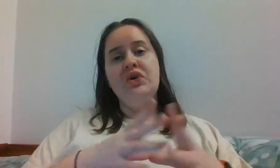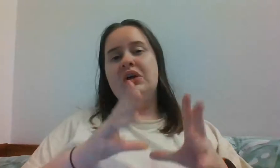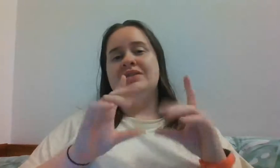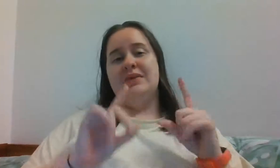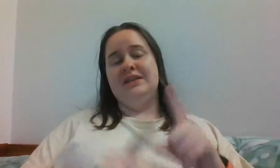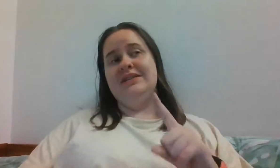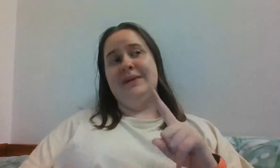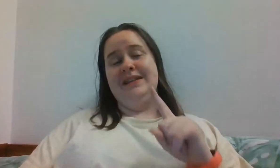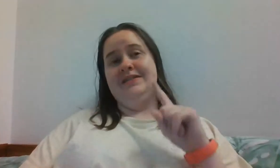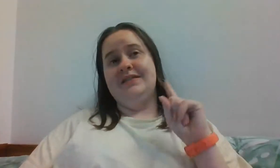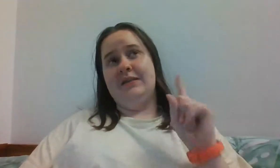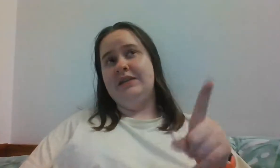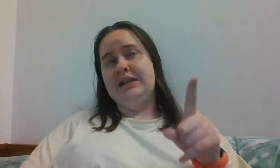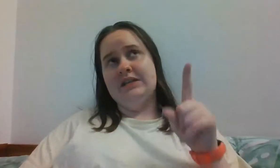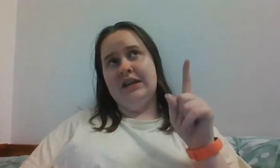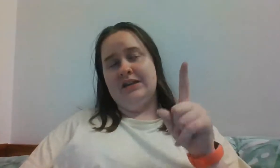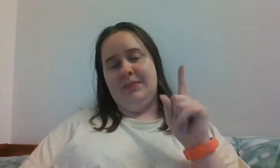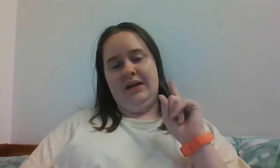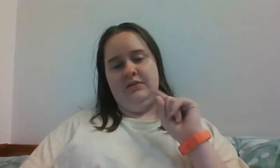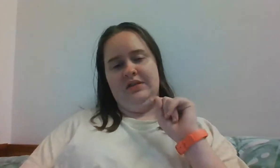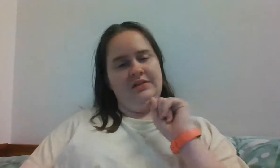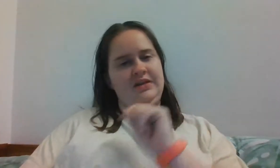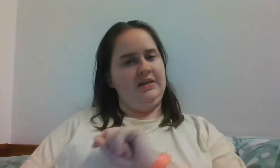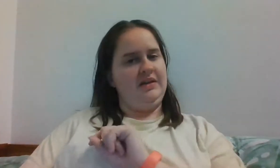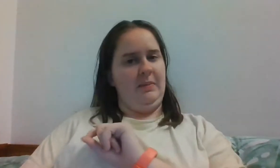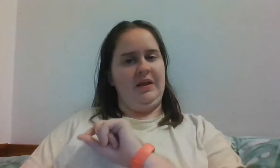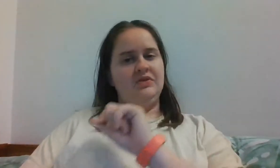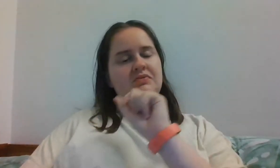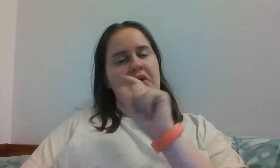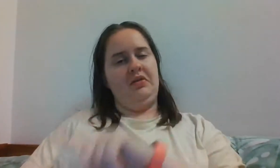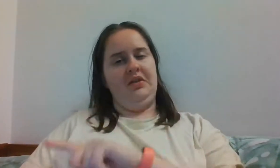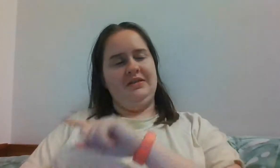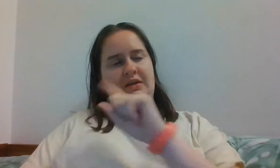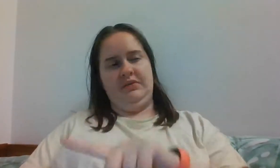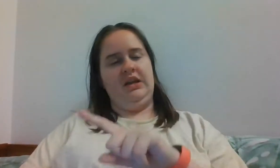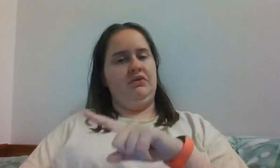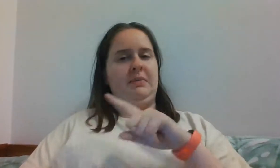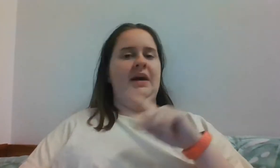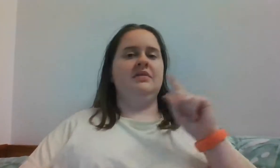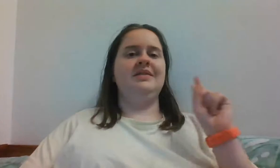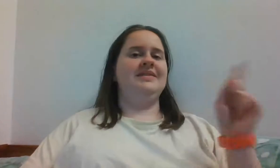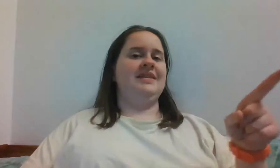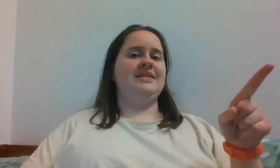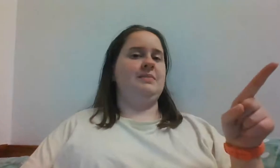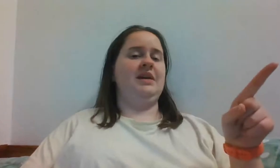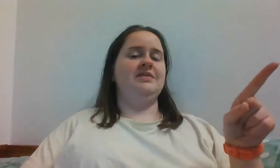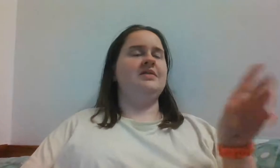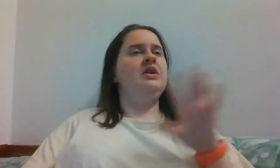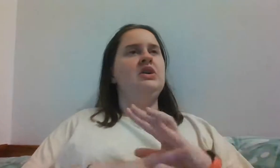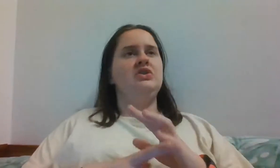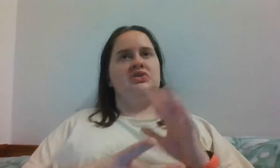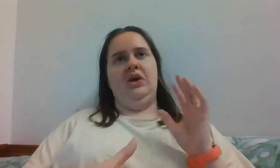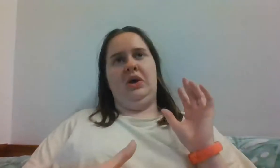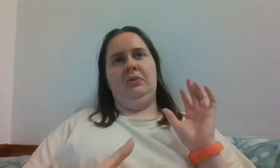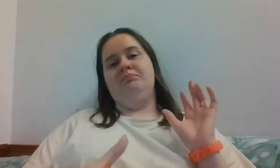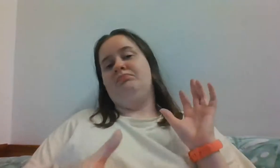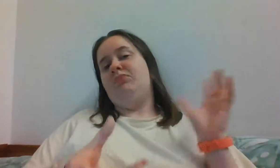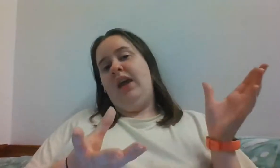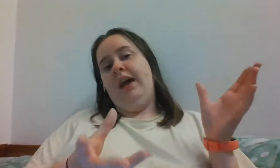so I did spend £76.60 rather than £73.60 so yeah